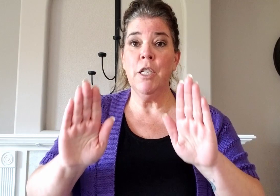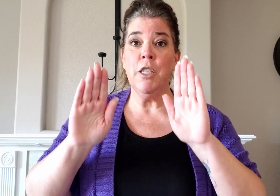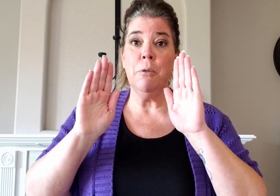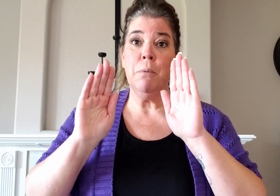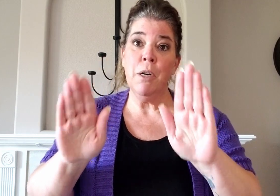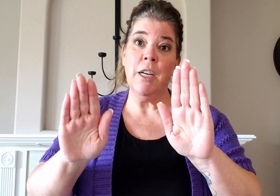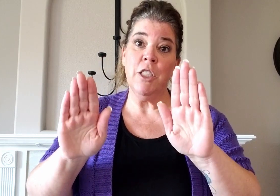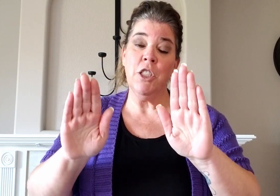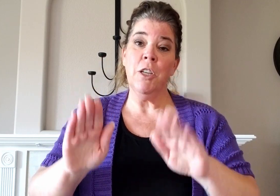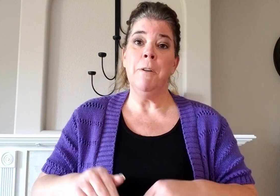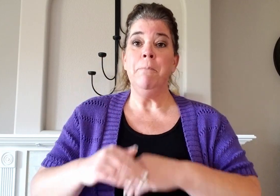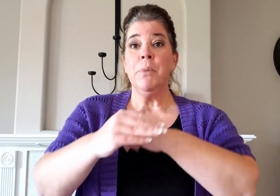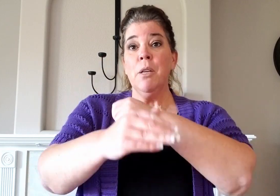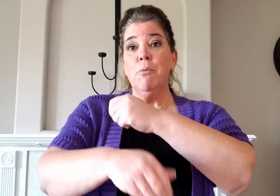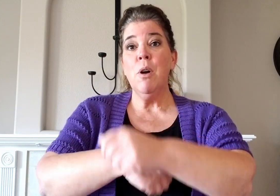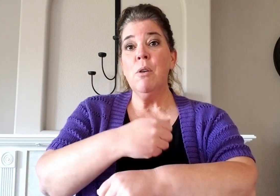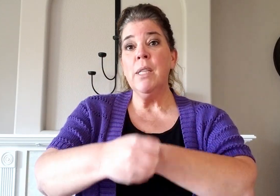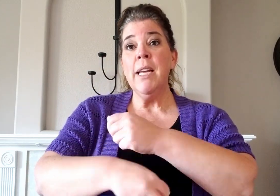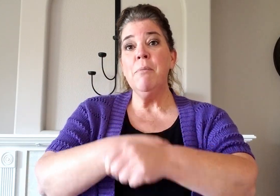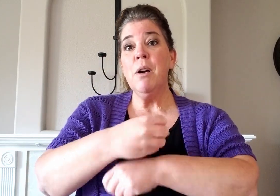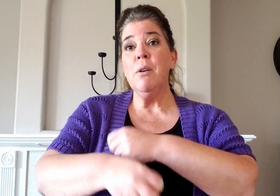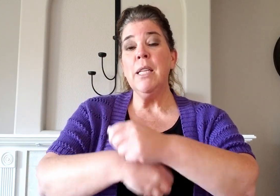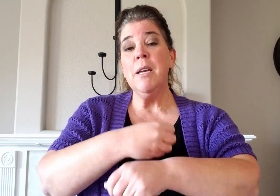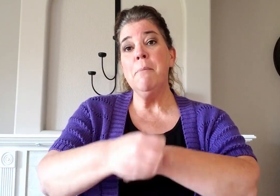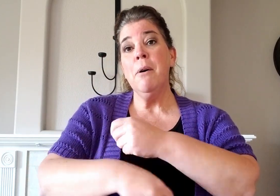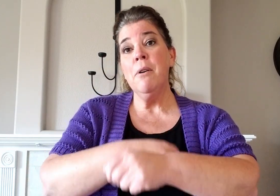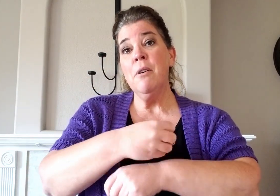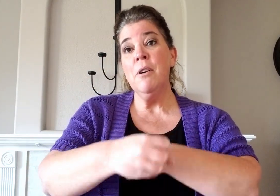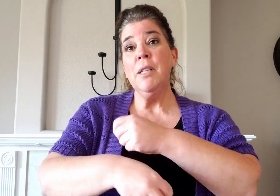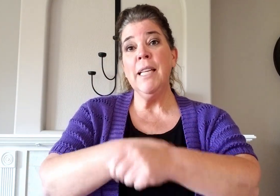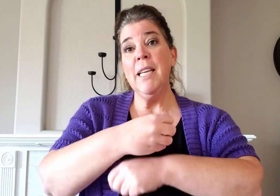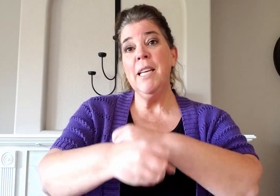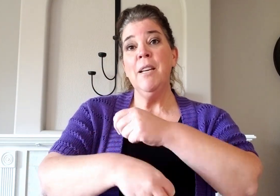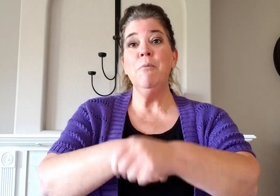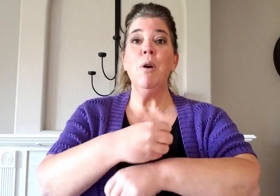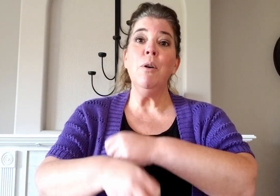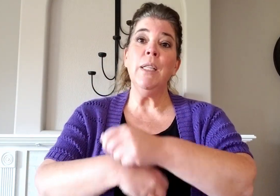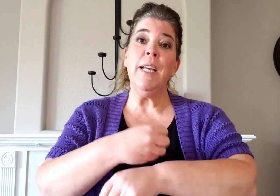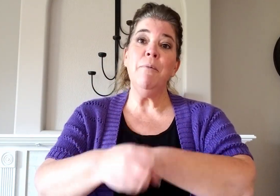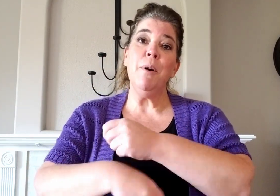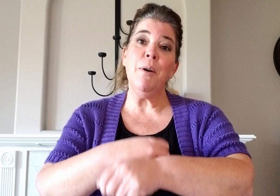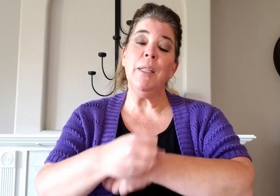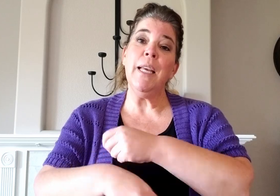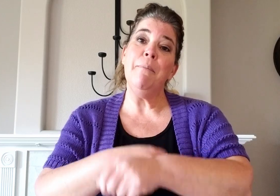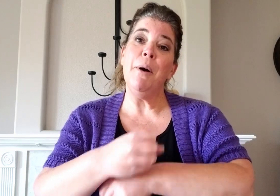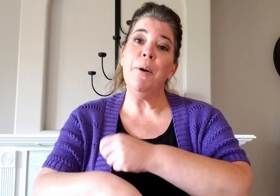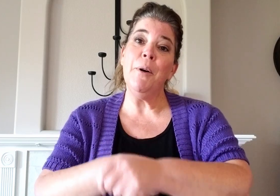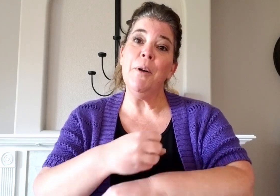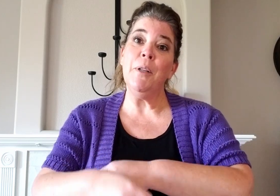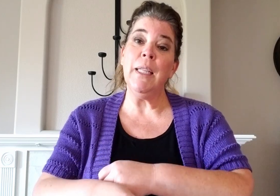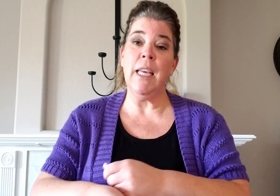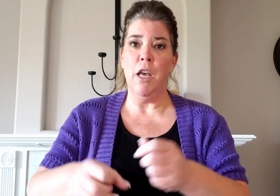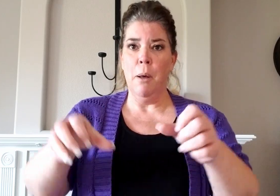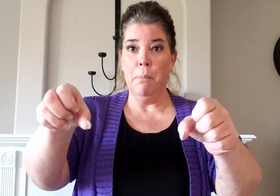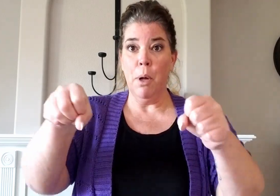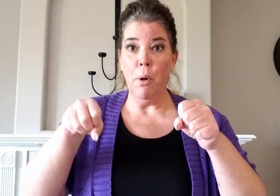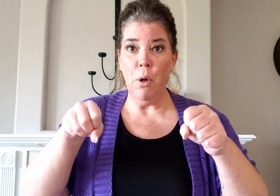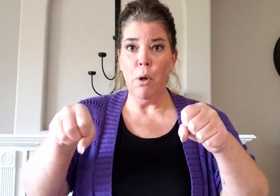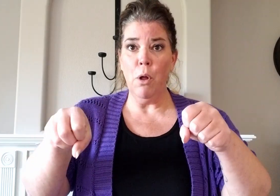push, push. Roly, roly, poly, roly, roly, poly. Pull,